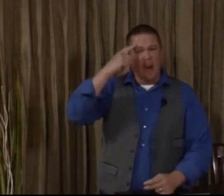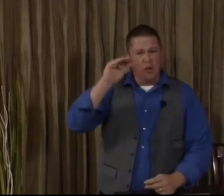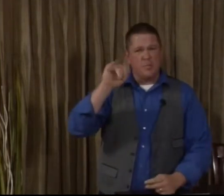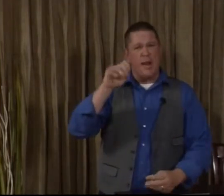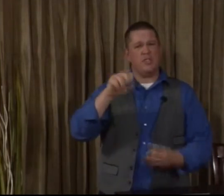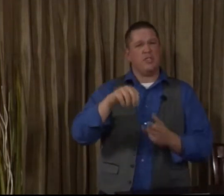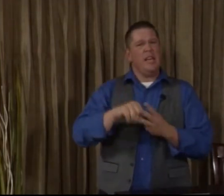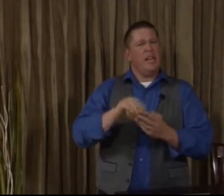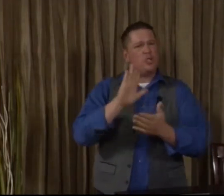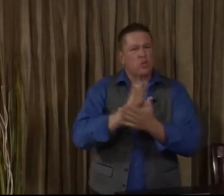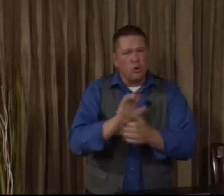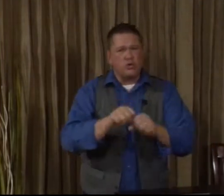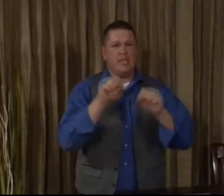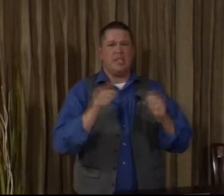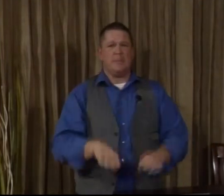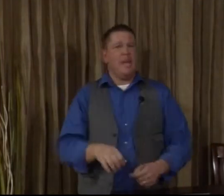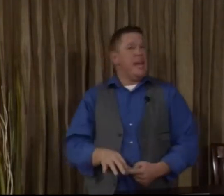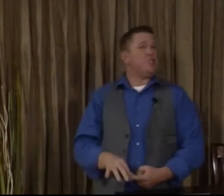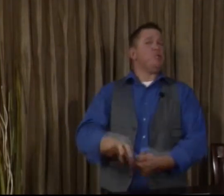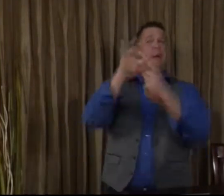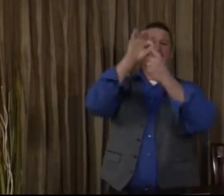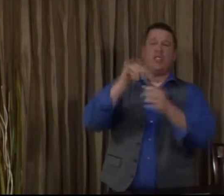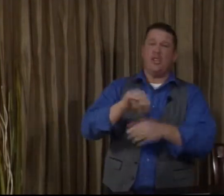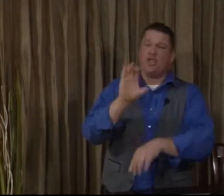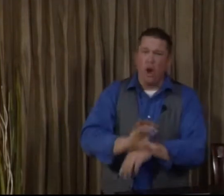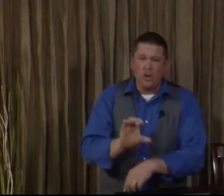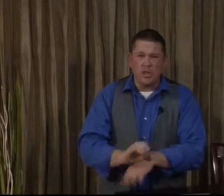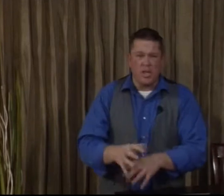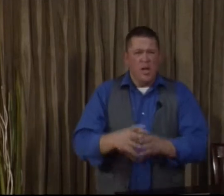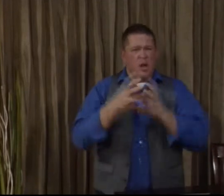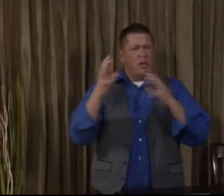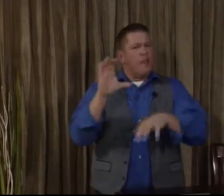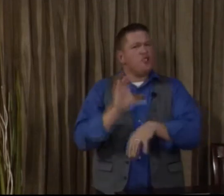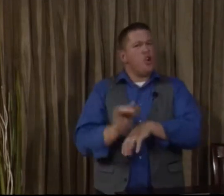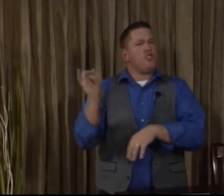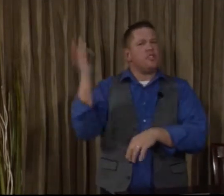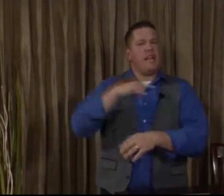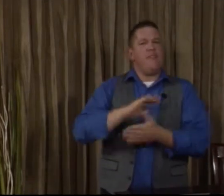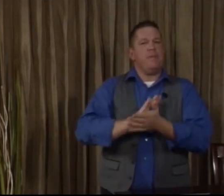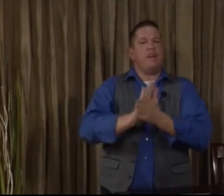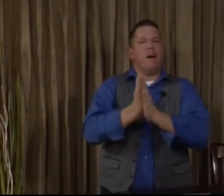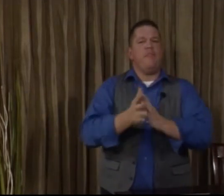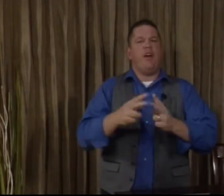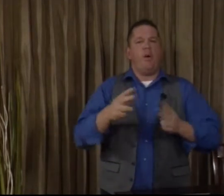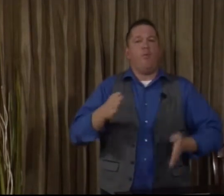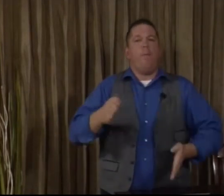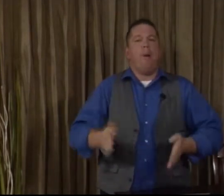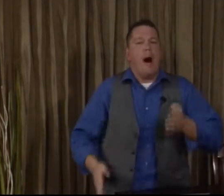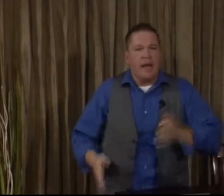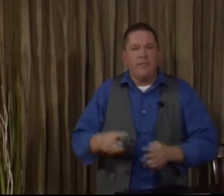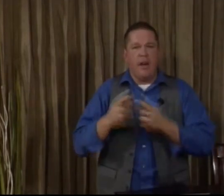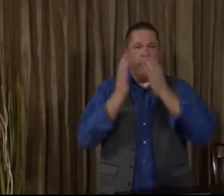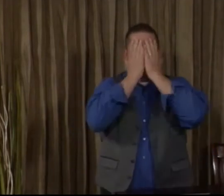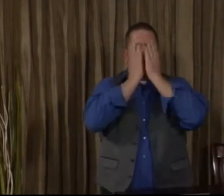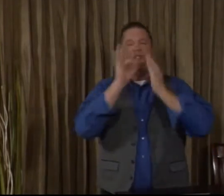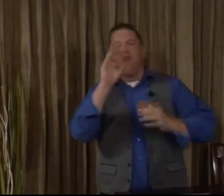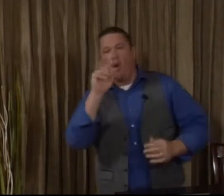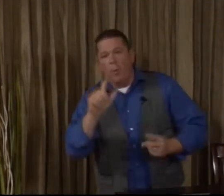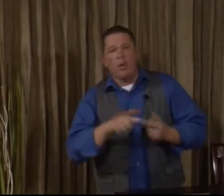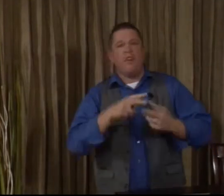governor's mansions, in school systems, especially in churches. A lot of churches today have become very robotic and very formal and